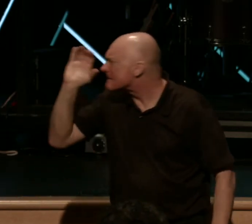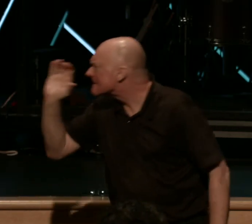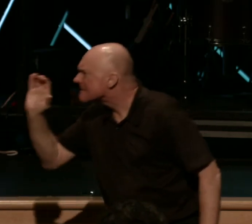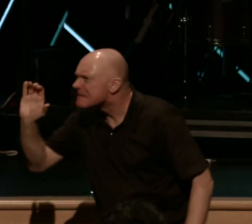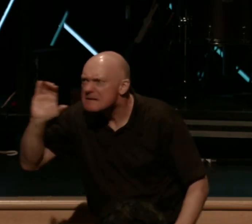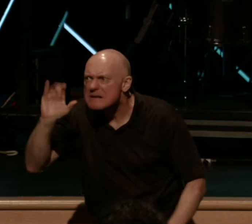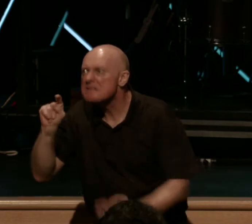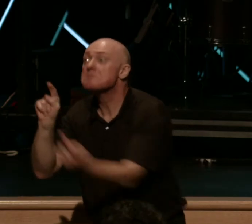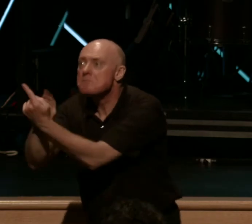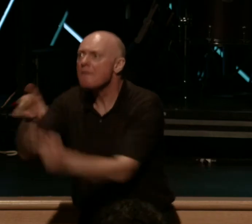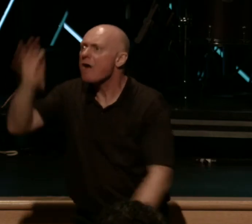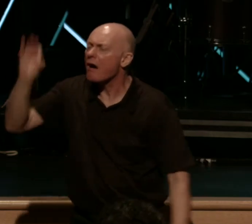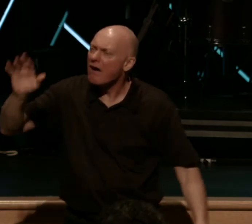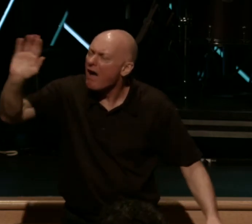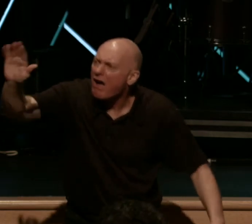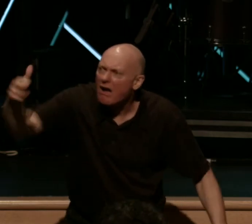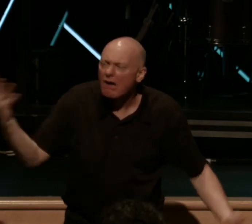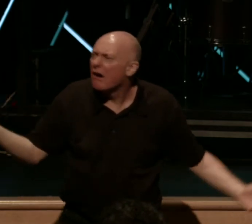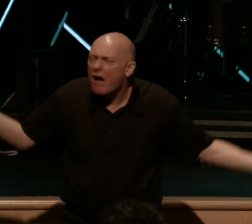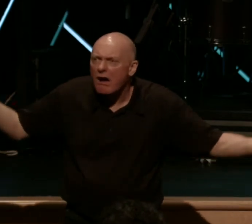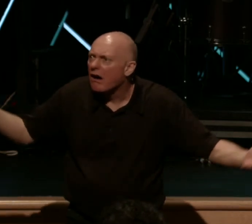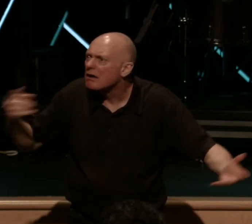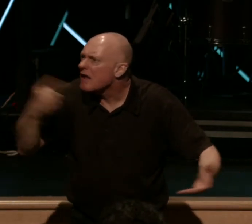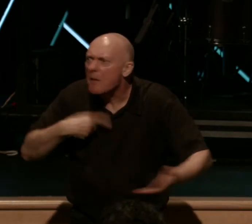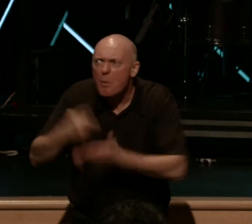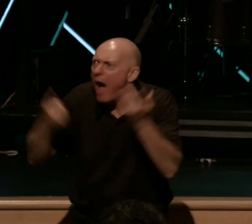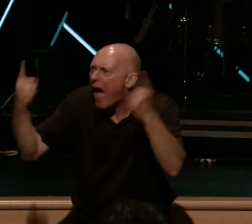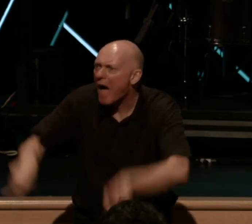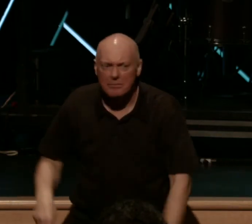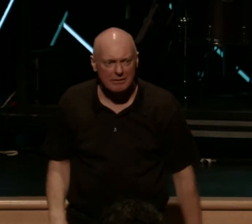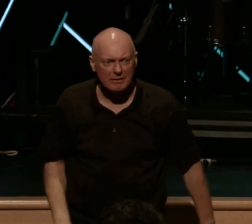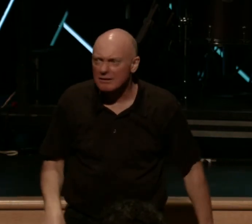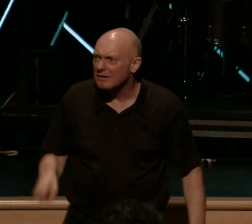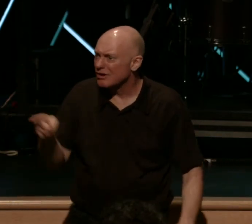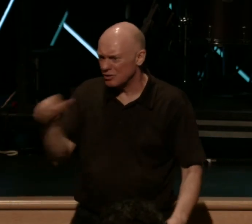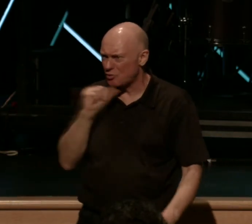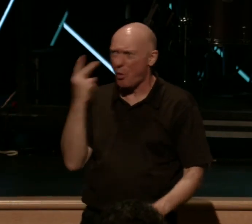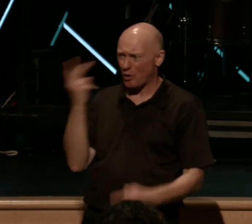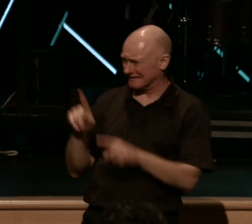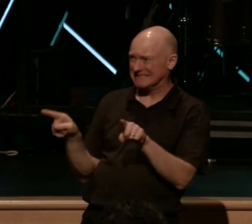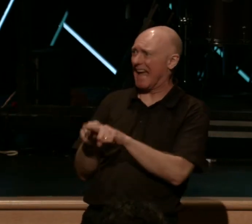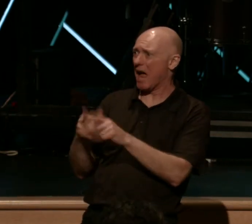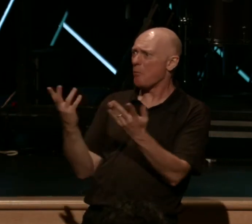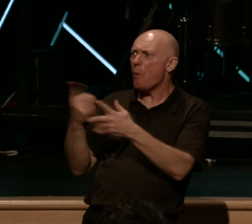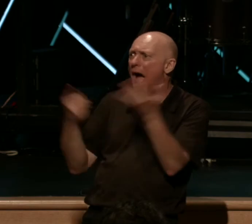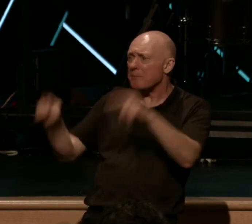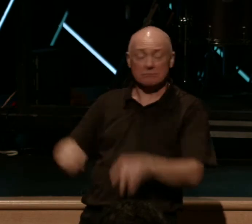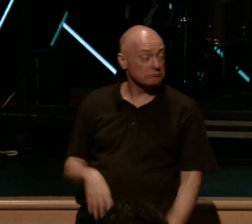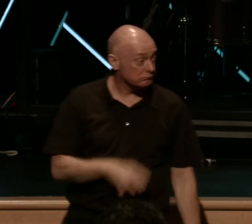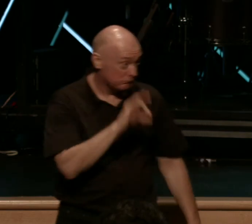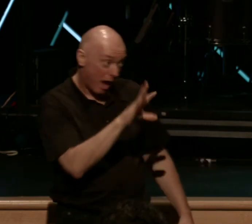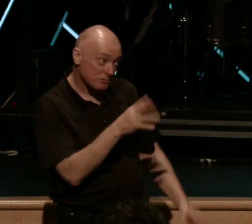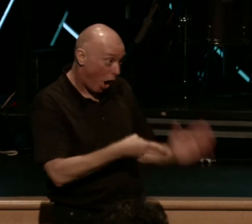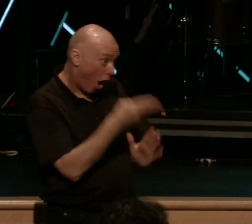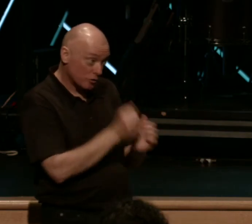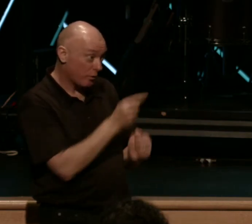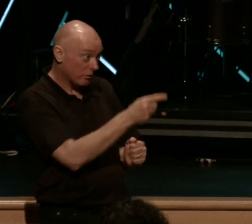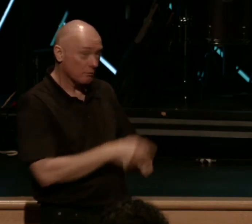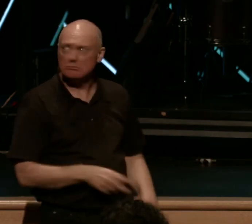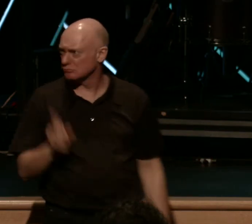He went and found this man. He said, hey, listen, tell me what happened. He said, you don't even look the same. Tell me what happened. He said, pastor, can I be honest with you? He said, sure, I want you